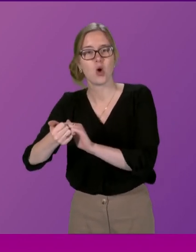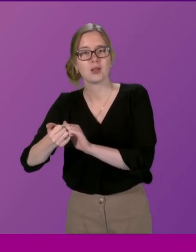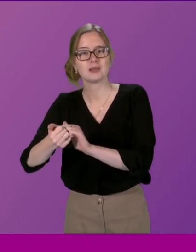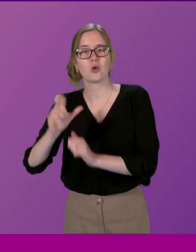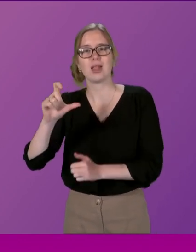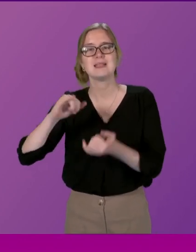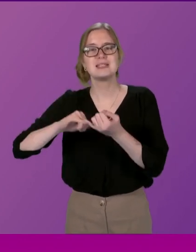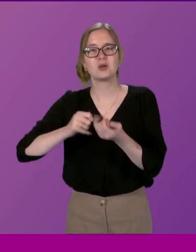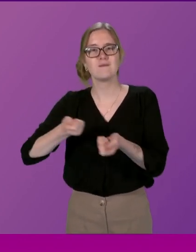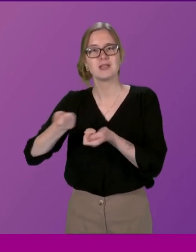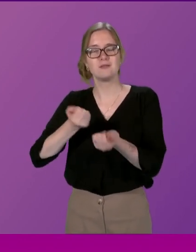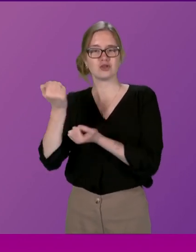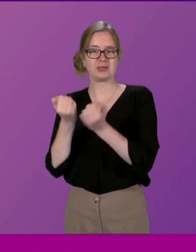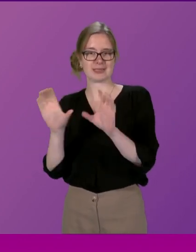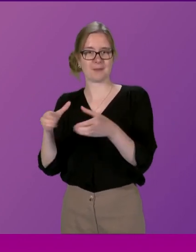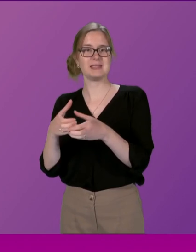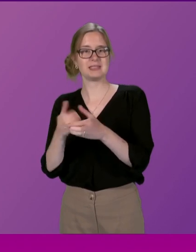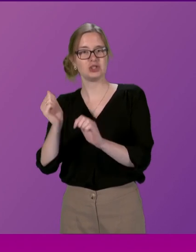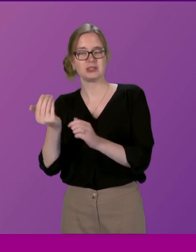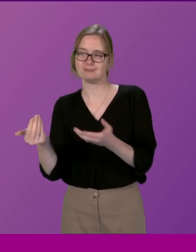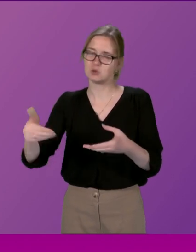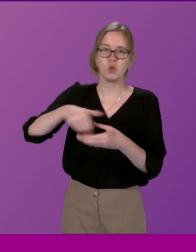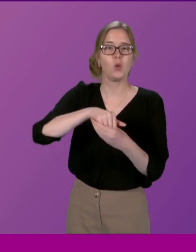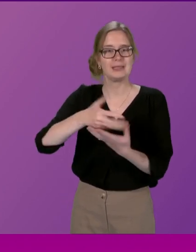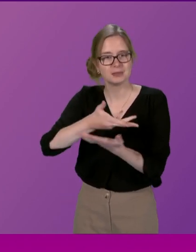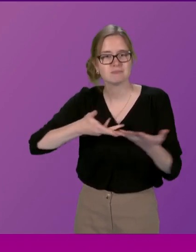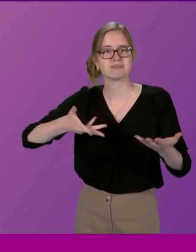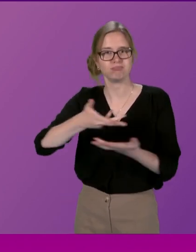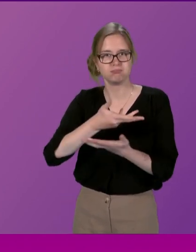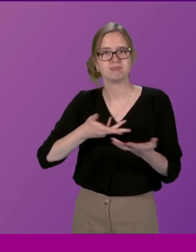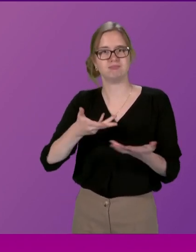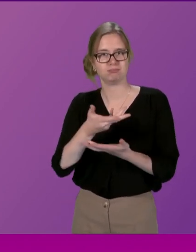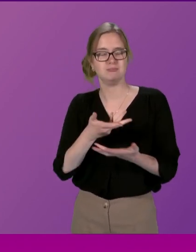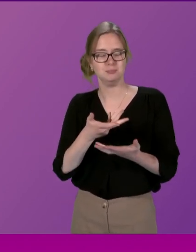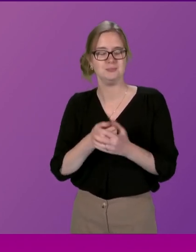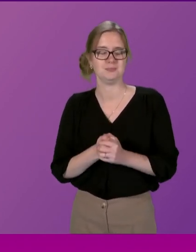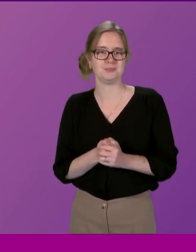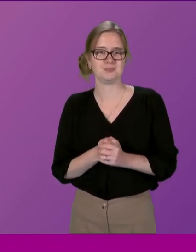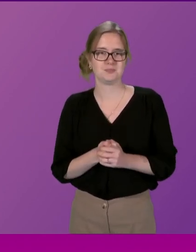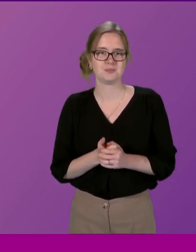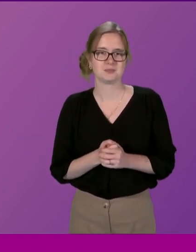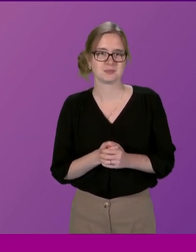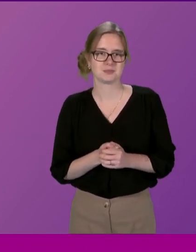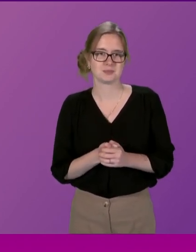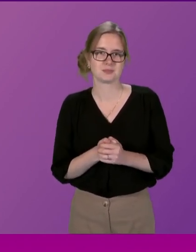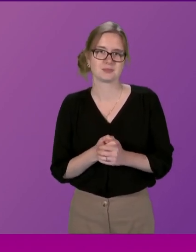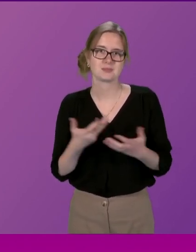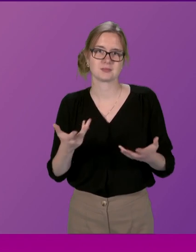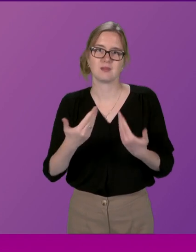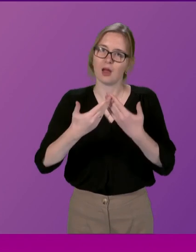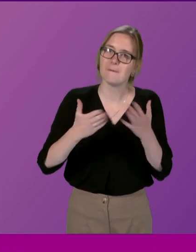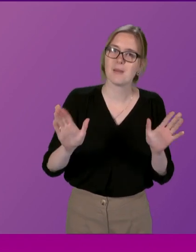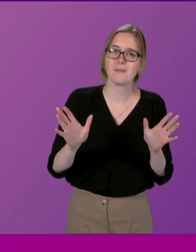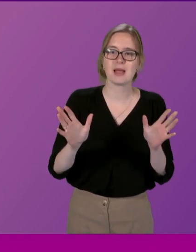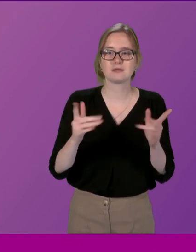Stevenson the convener of the justice committee she came and joined that and the public